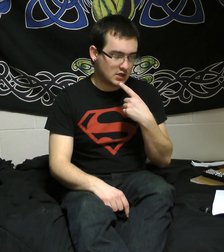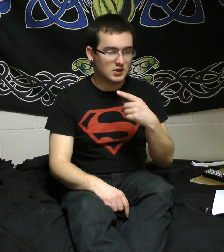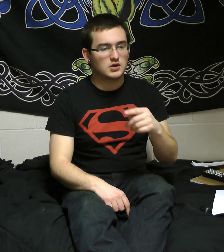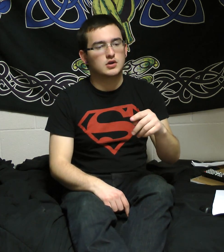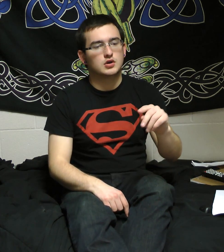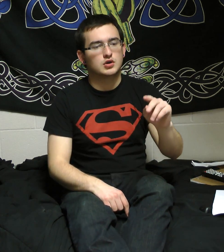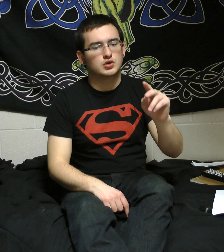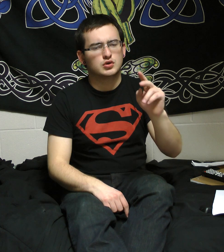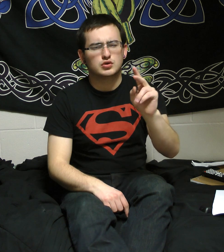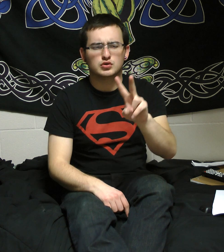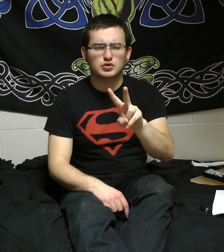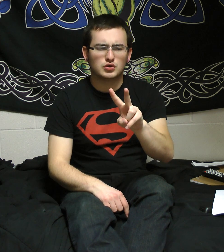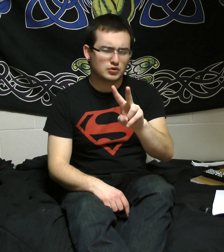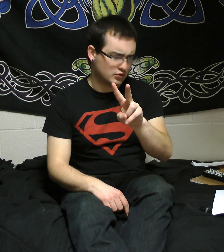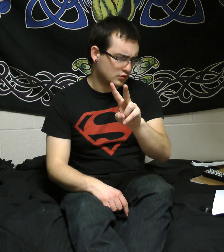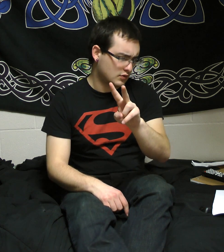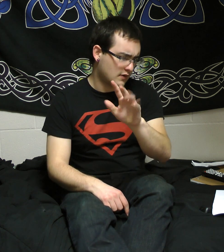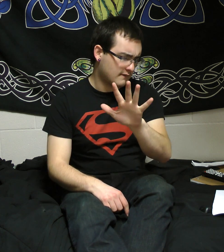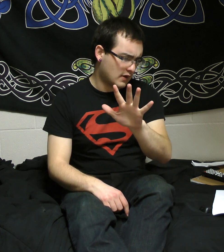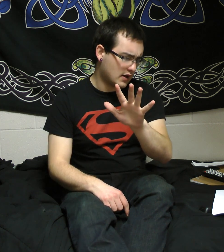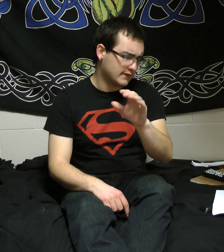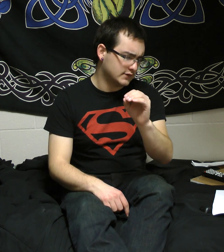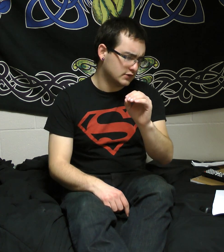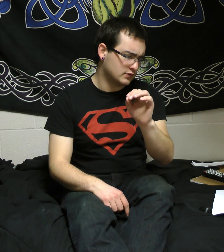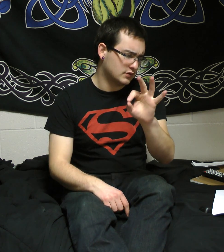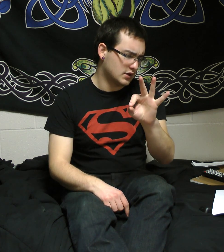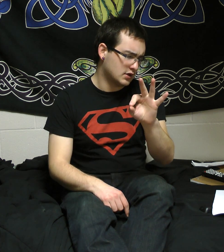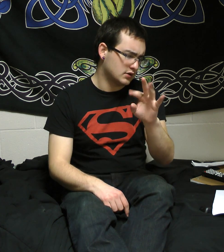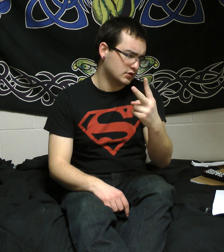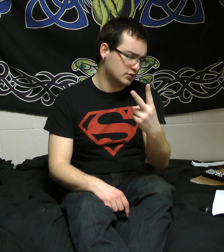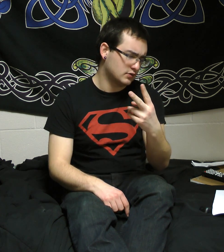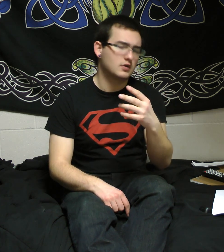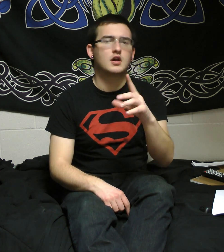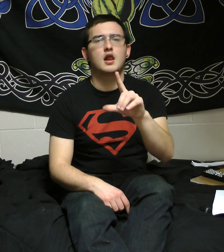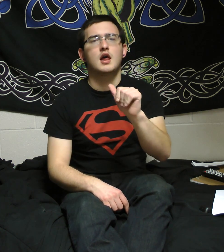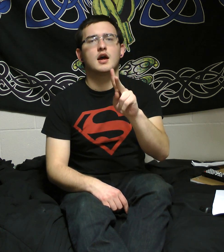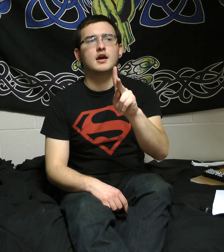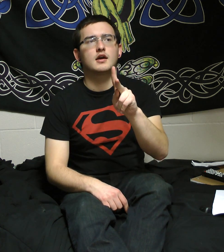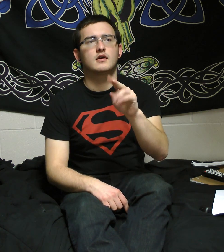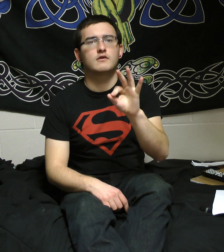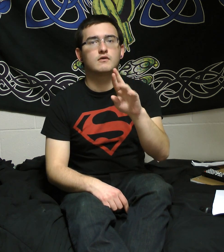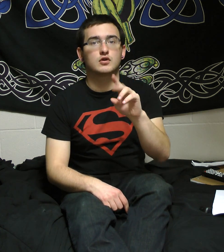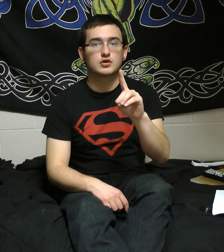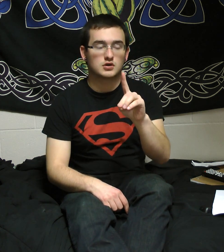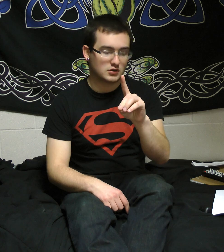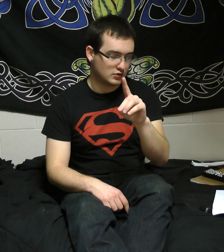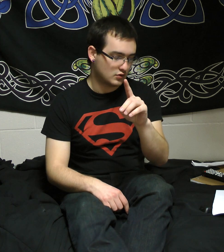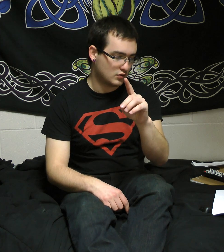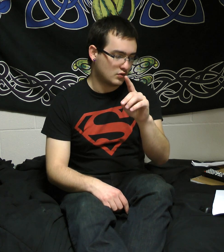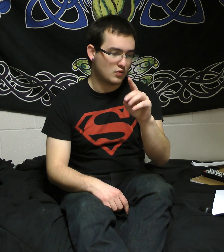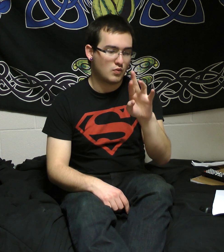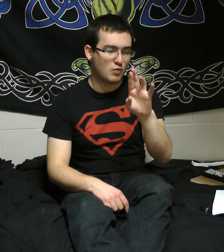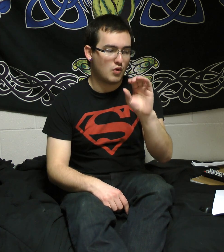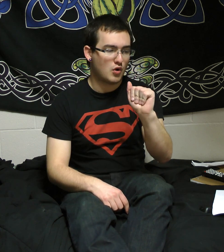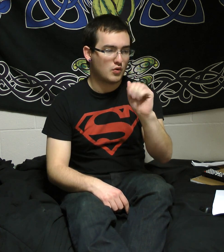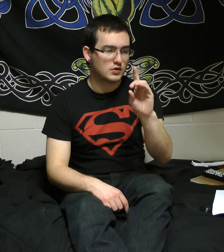For me it happens all the time It's a quarter after